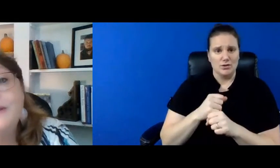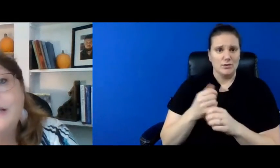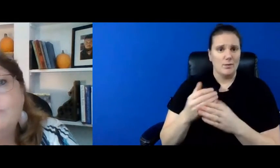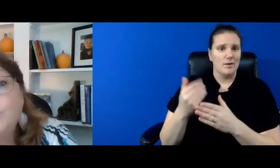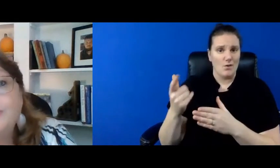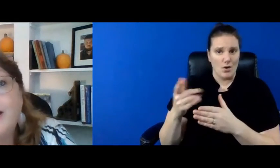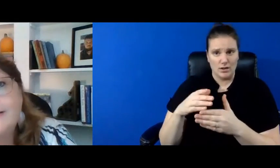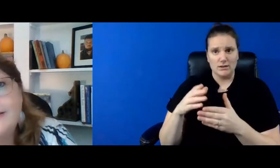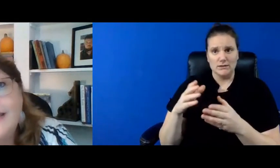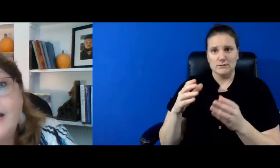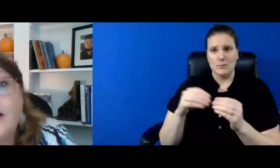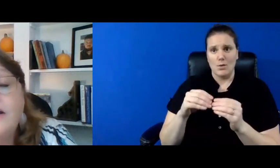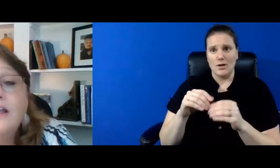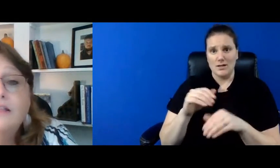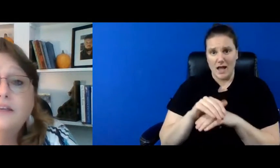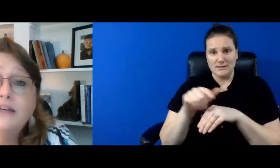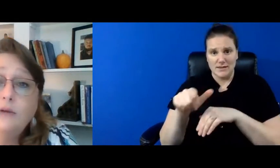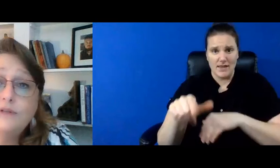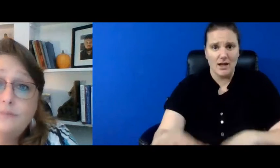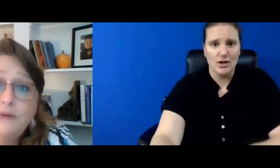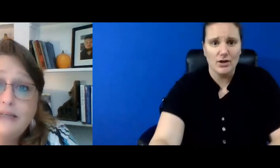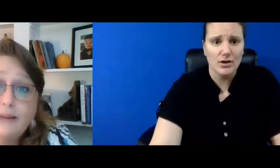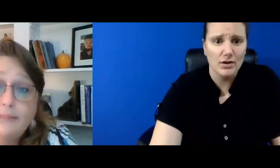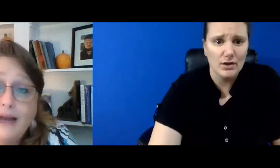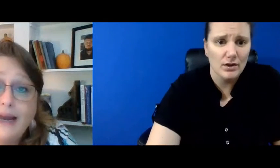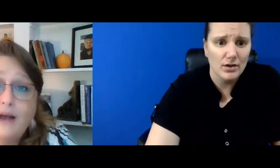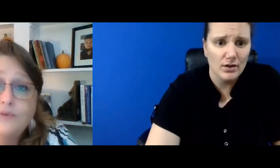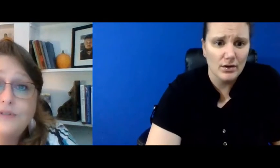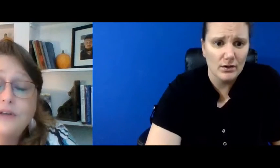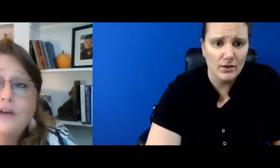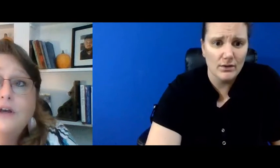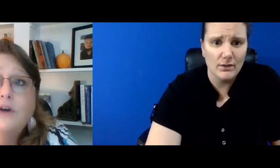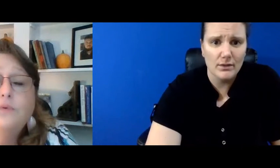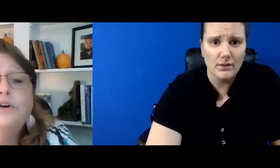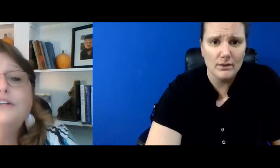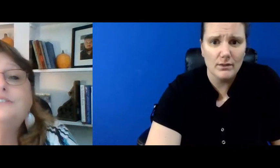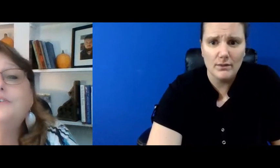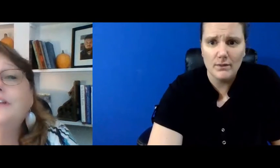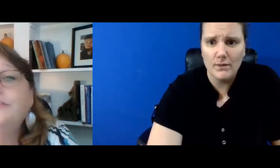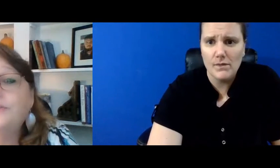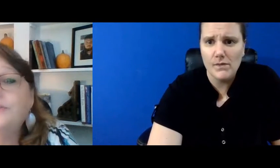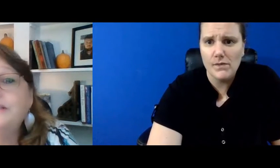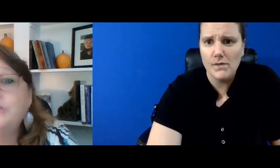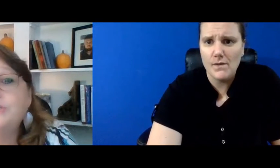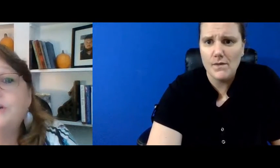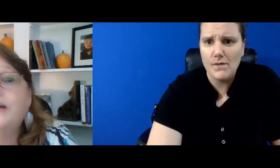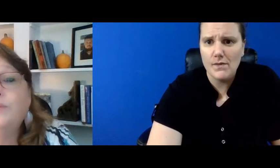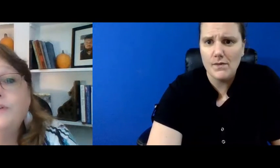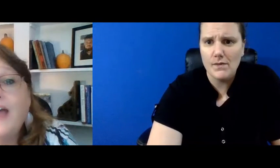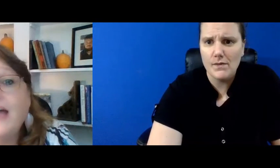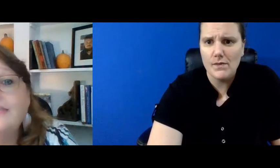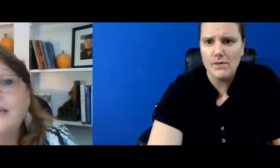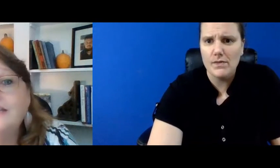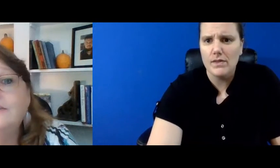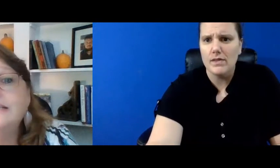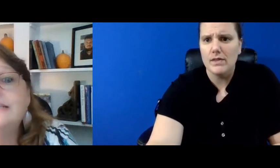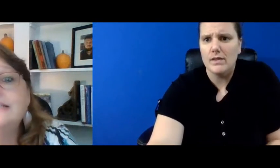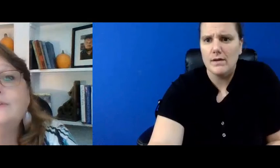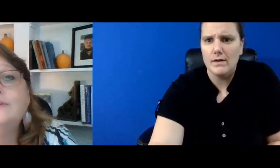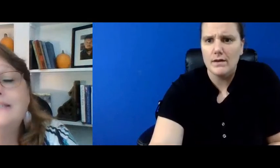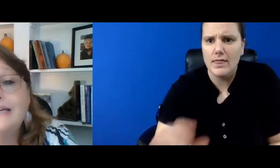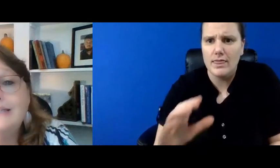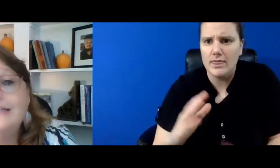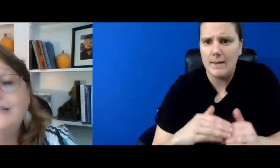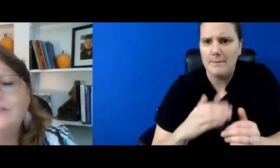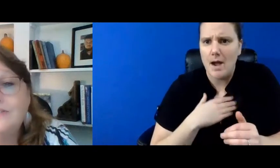he was spending more nights there than he was spending at my house rory's turning 30 this year and we've had that unit